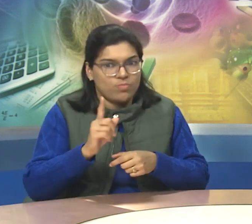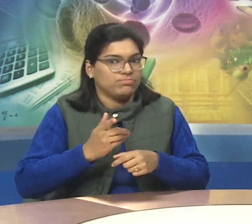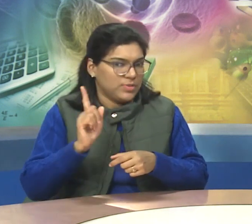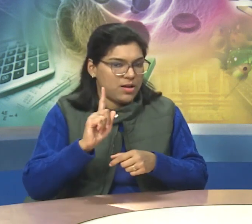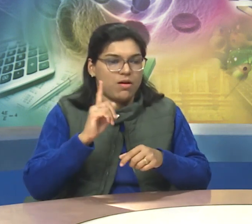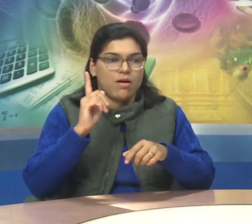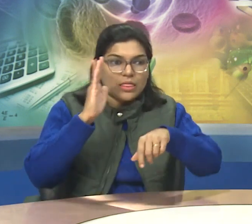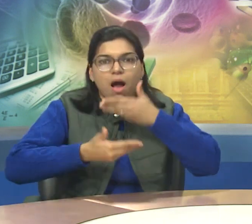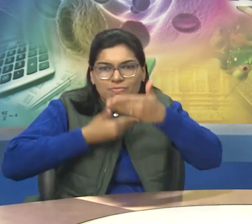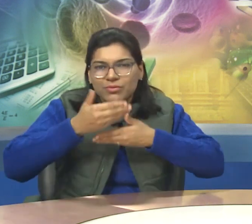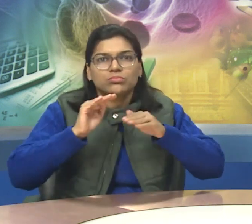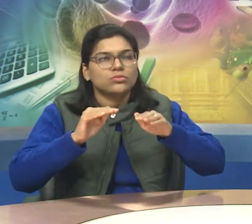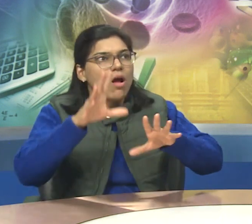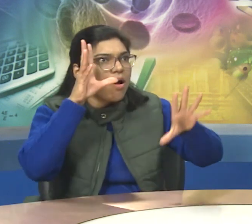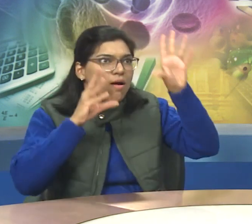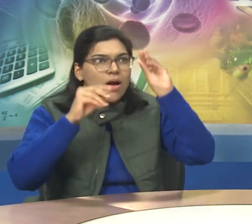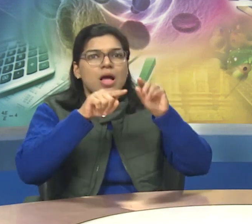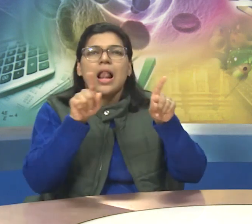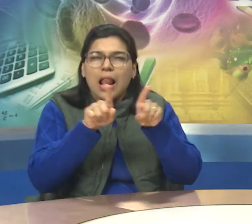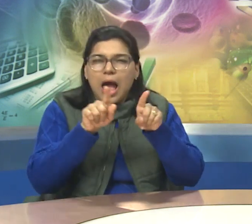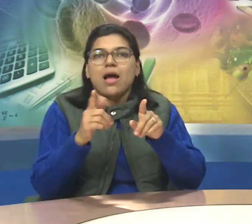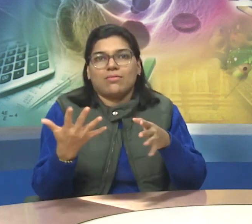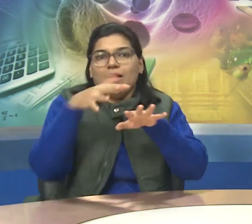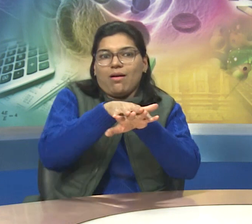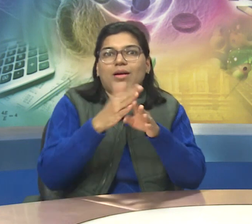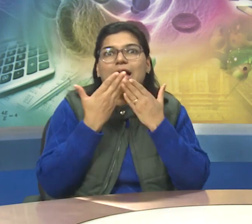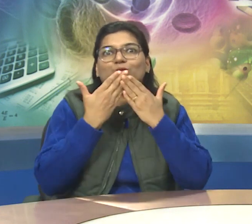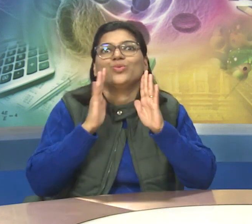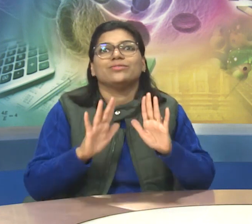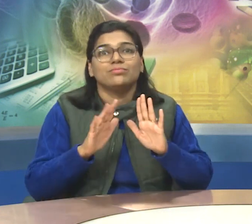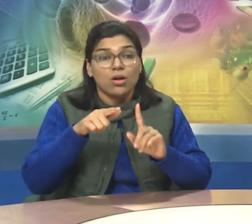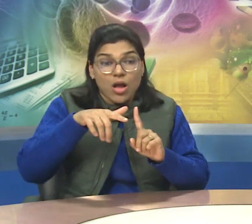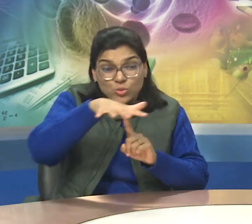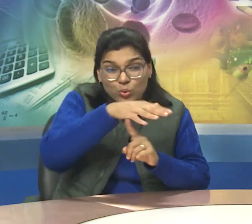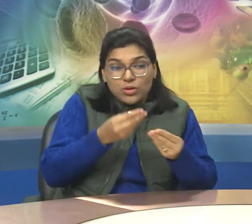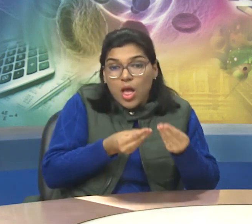to facilitate this